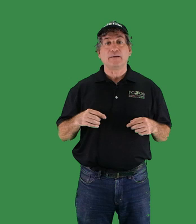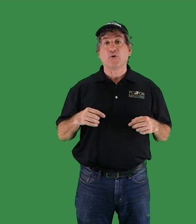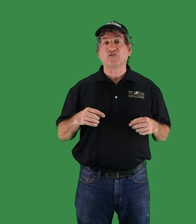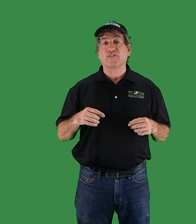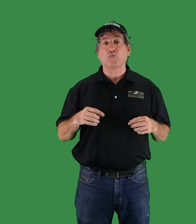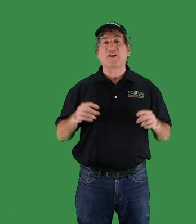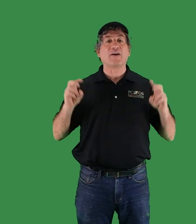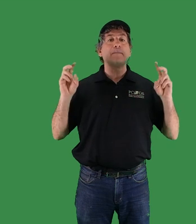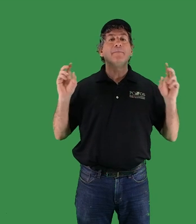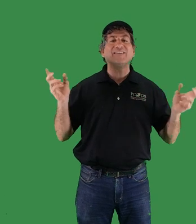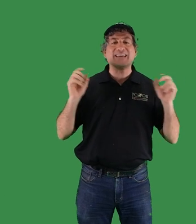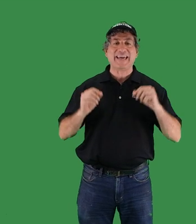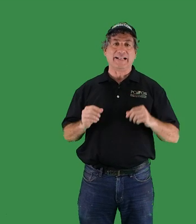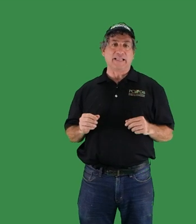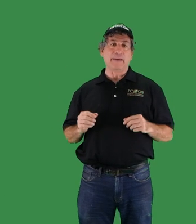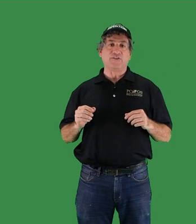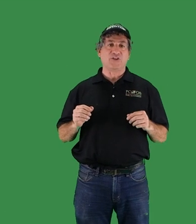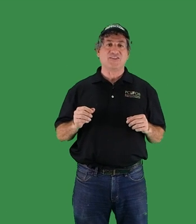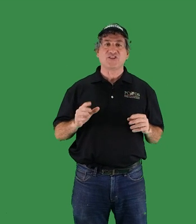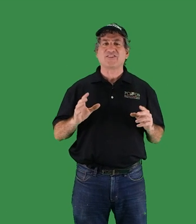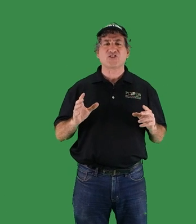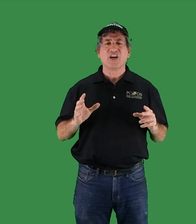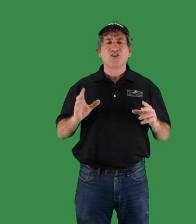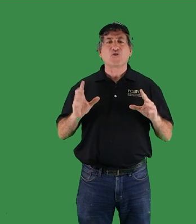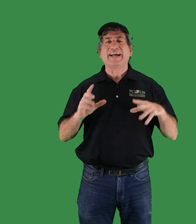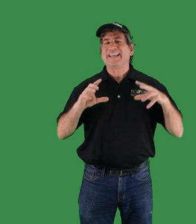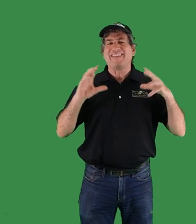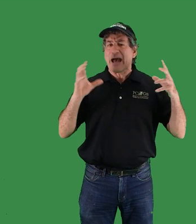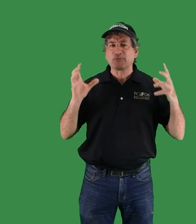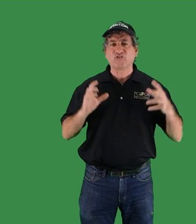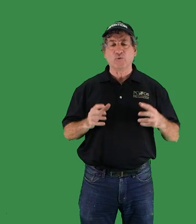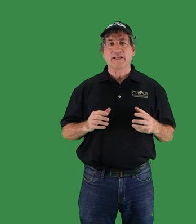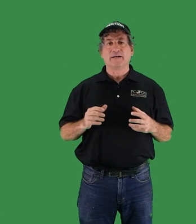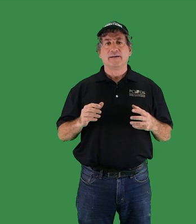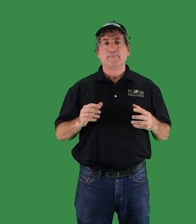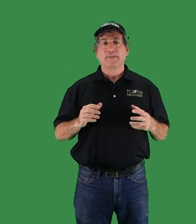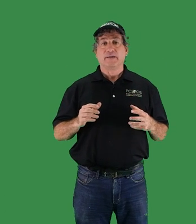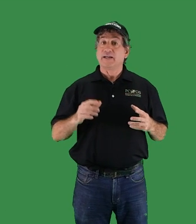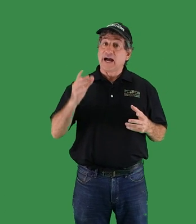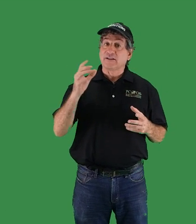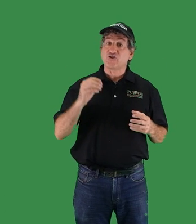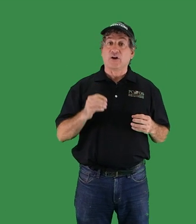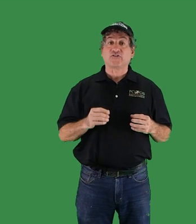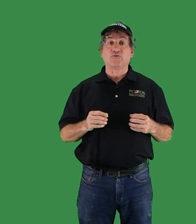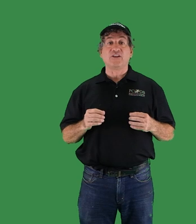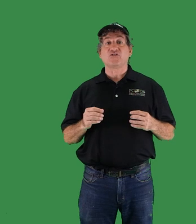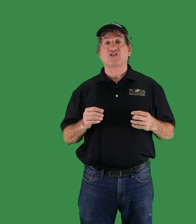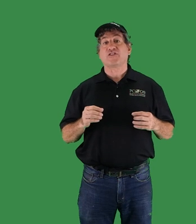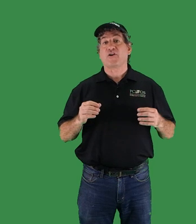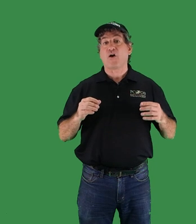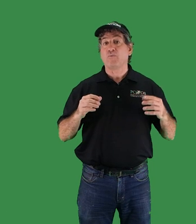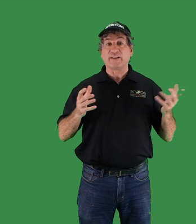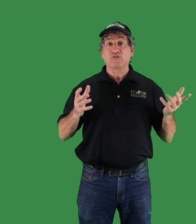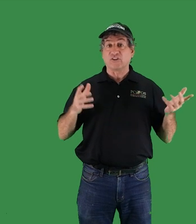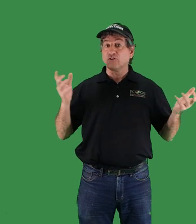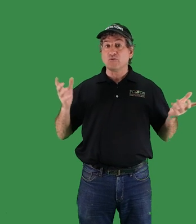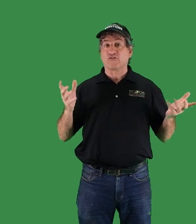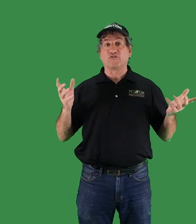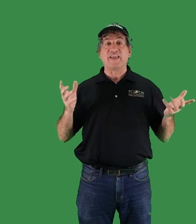most of us want to mitigate climate change not just try and adapt to it. Ecology also teaches us that there are winners and losers in the